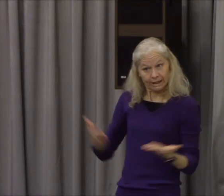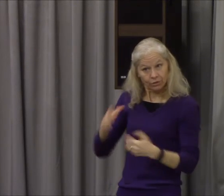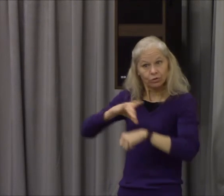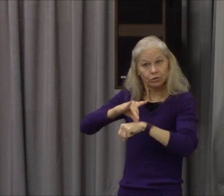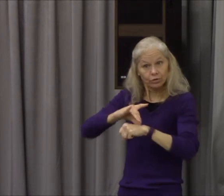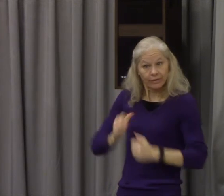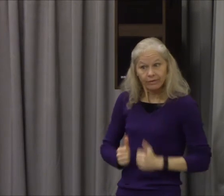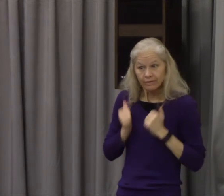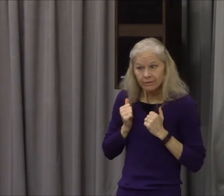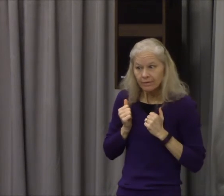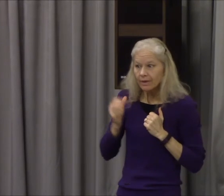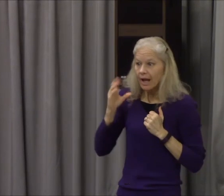closer to him